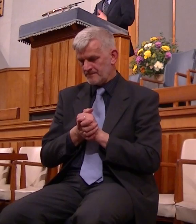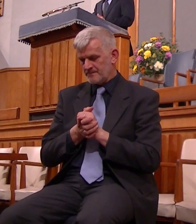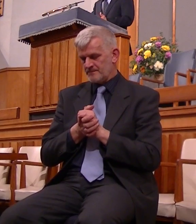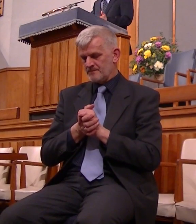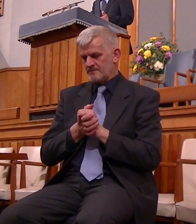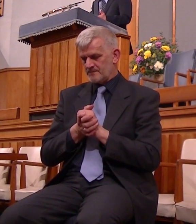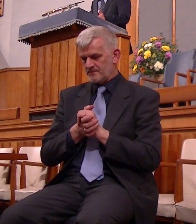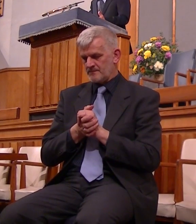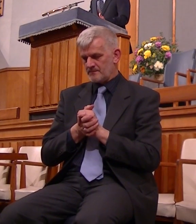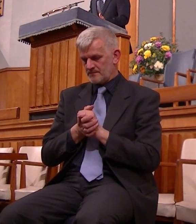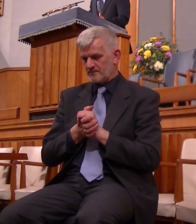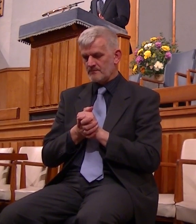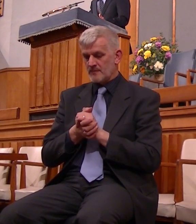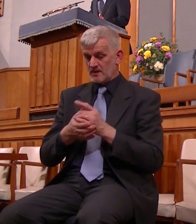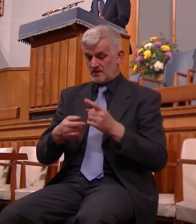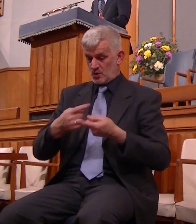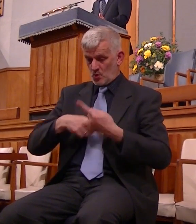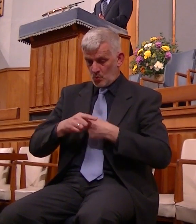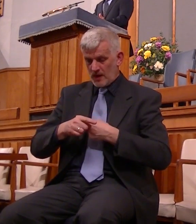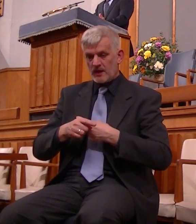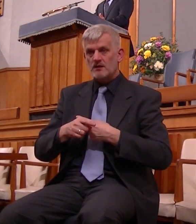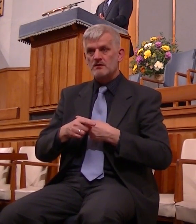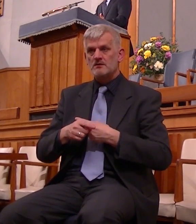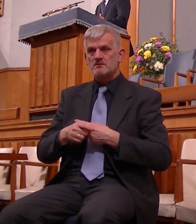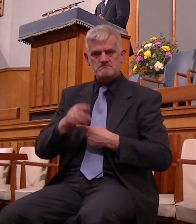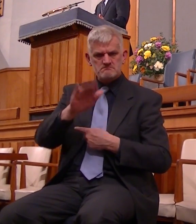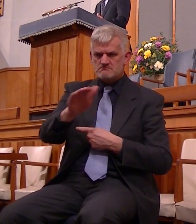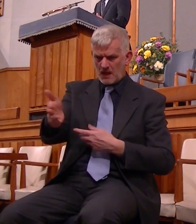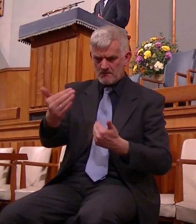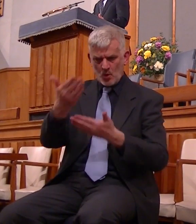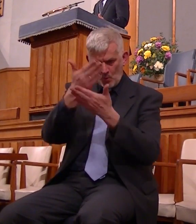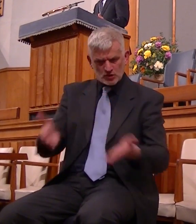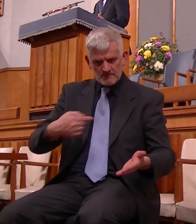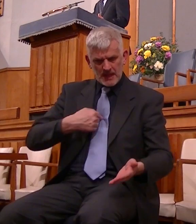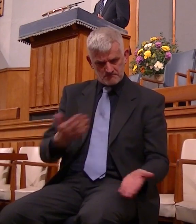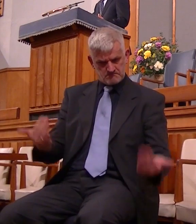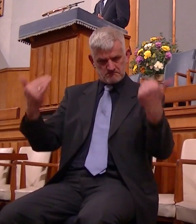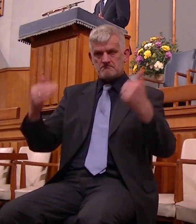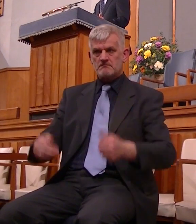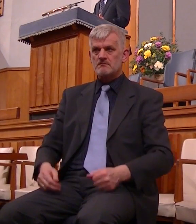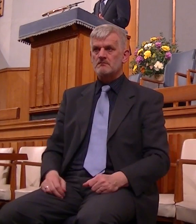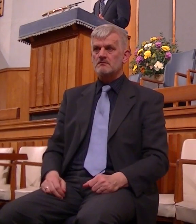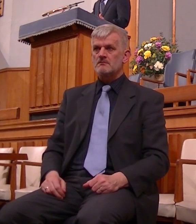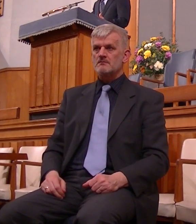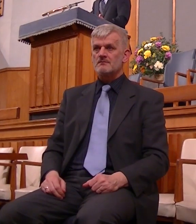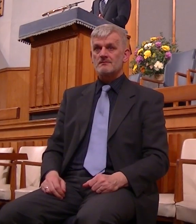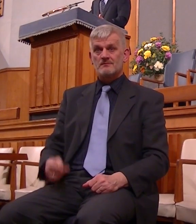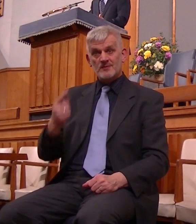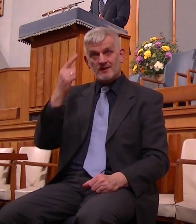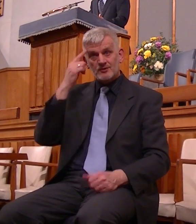are to be worshipped aren't these astonishing claims but it's true